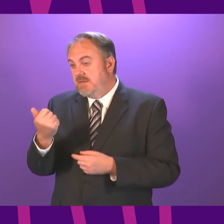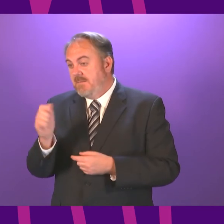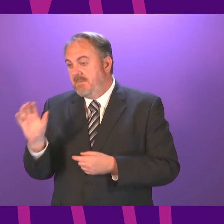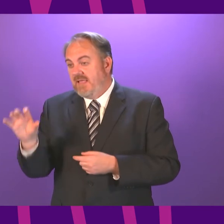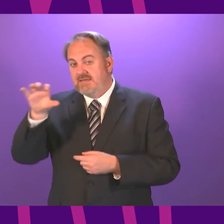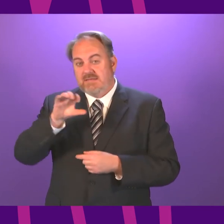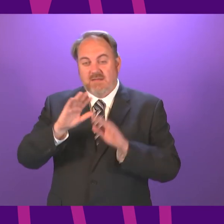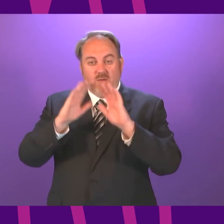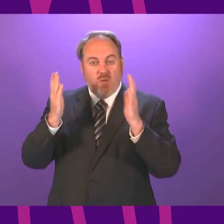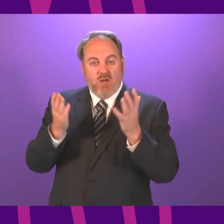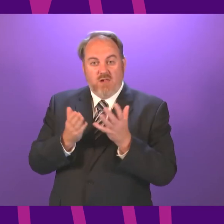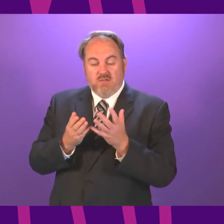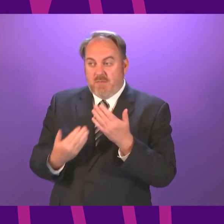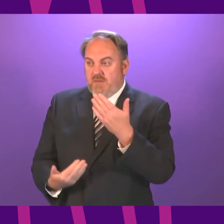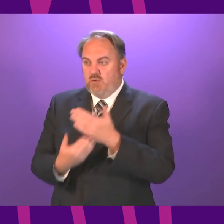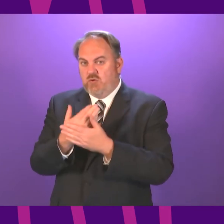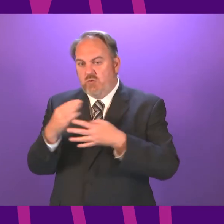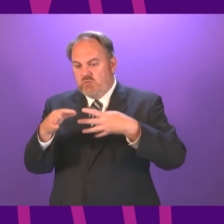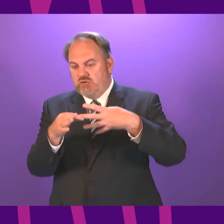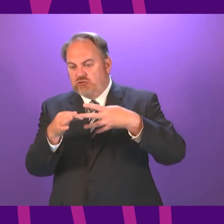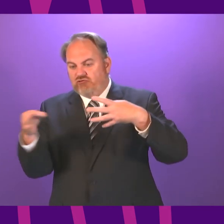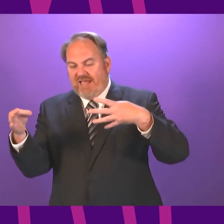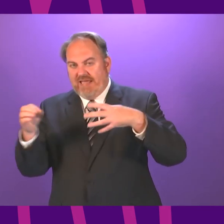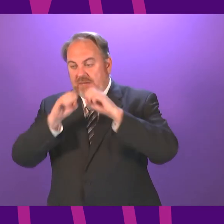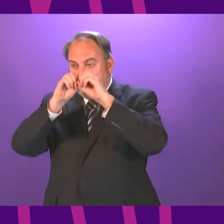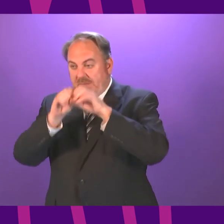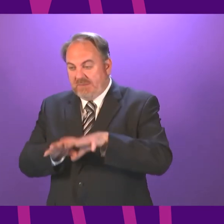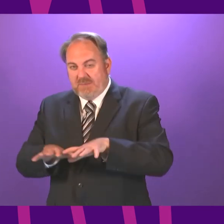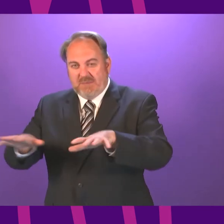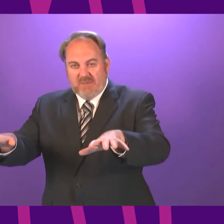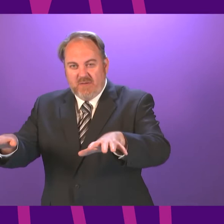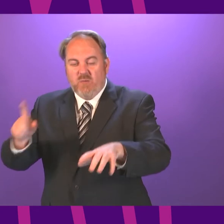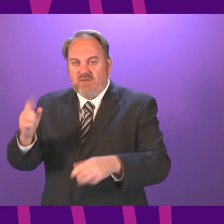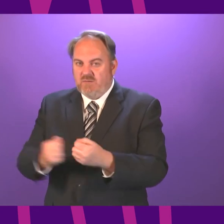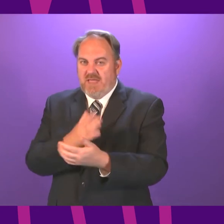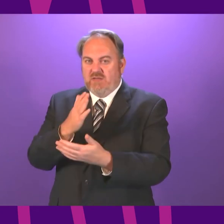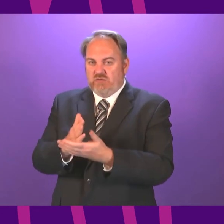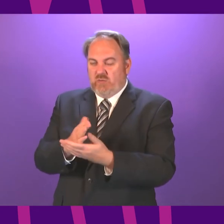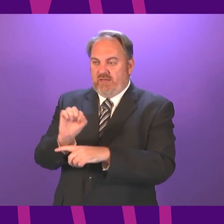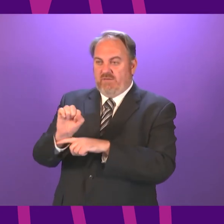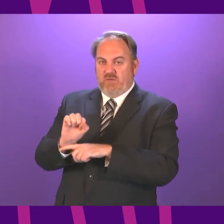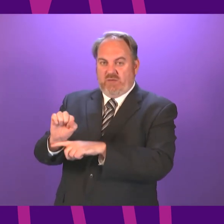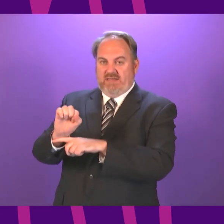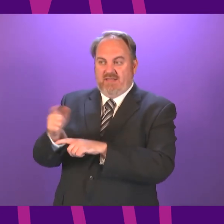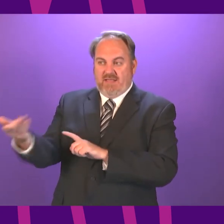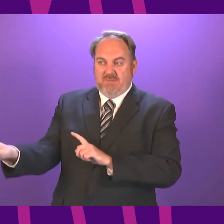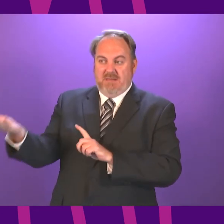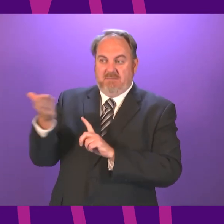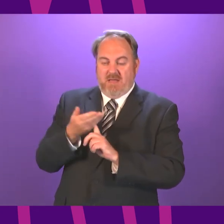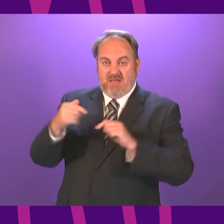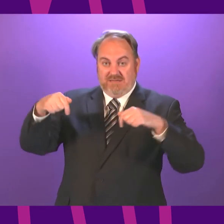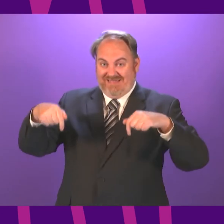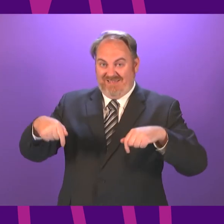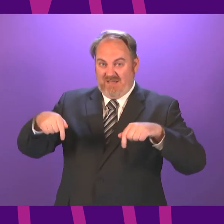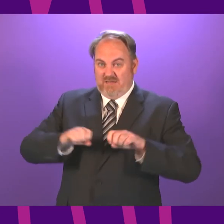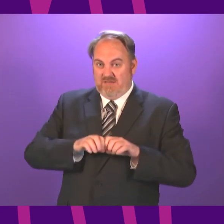variants emerge, this approach would almost guarantee that those variants were imported and would then spread? First Minister.